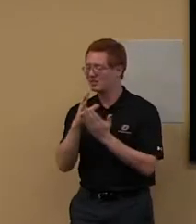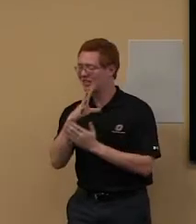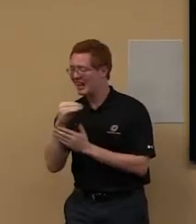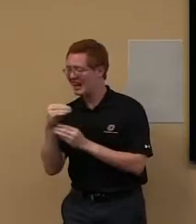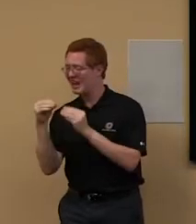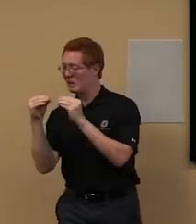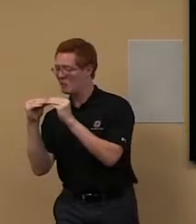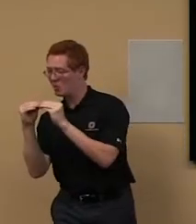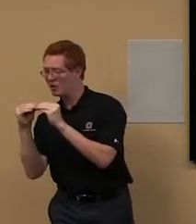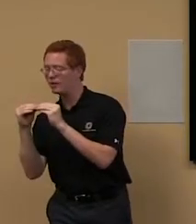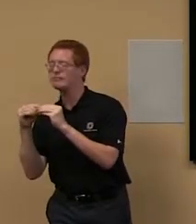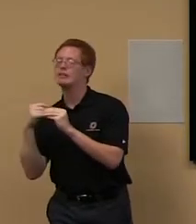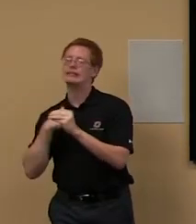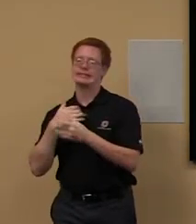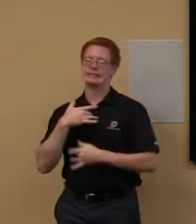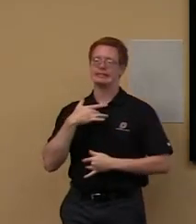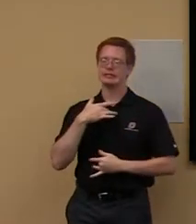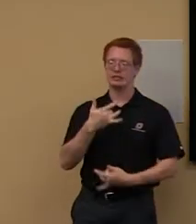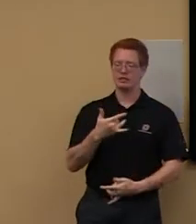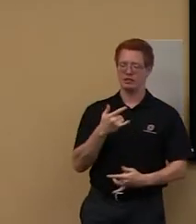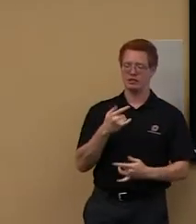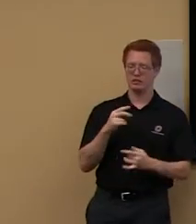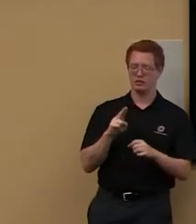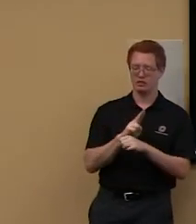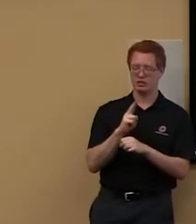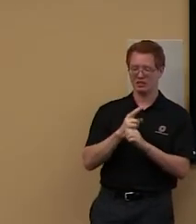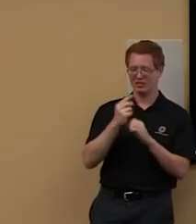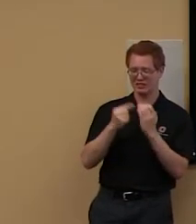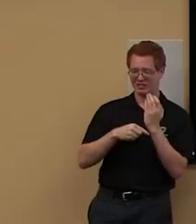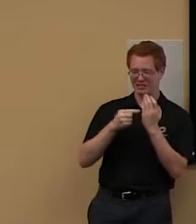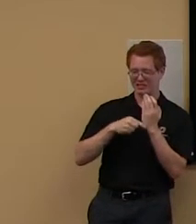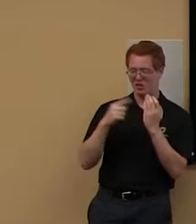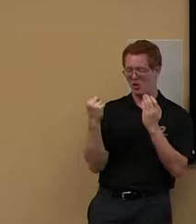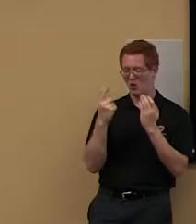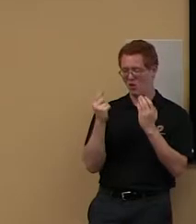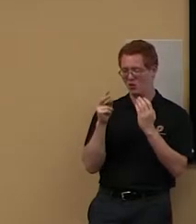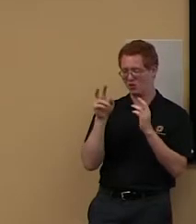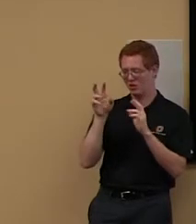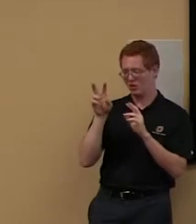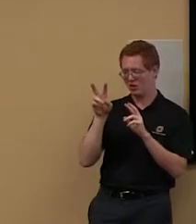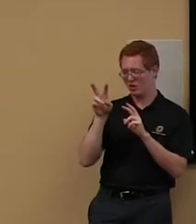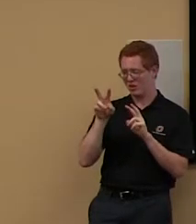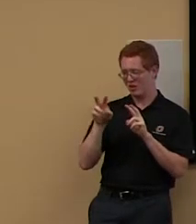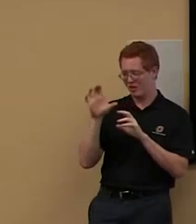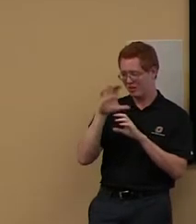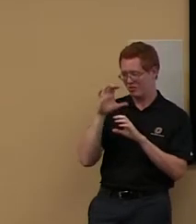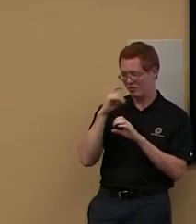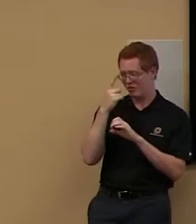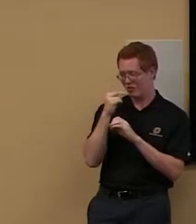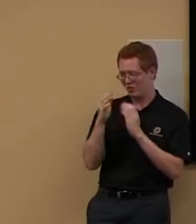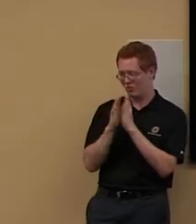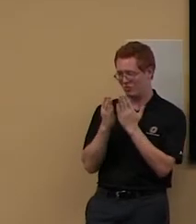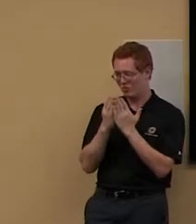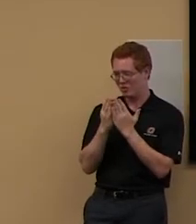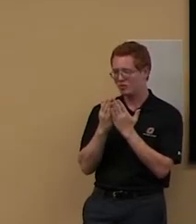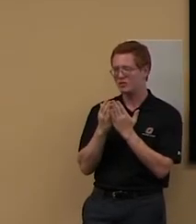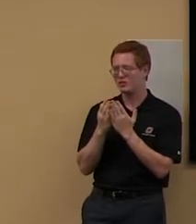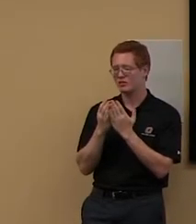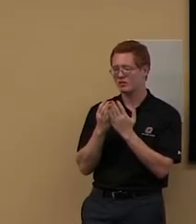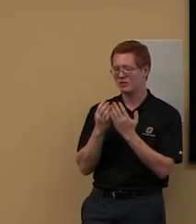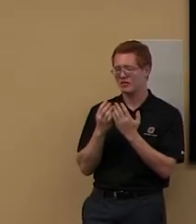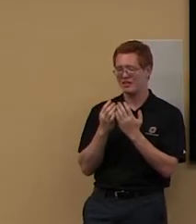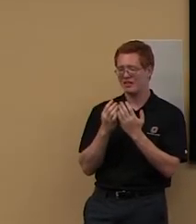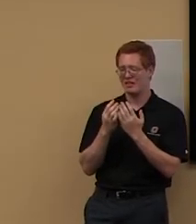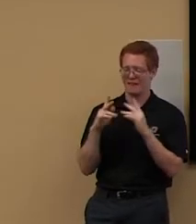typically use our catalog just to look for books or physical items. Um, you can look for,